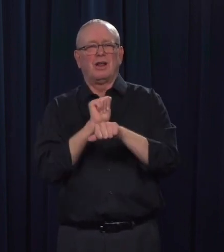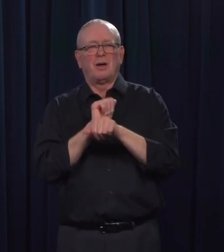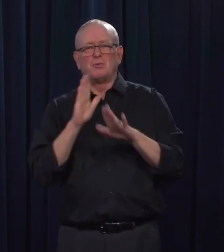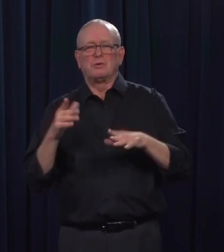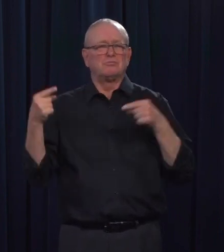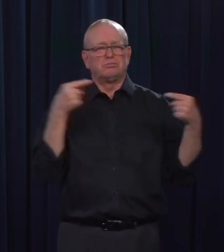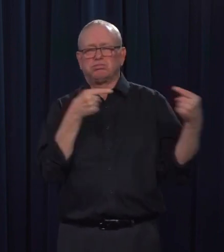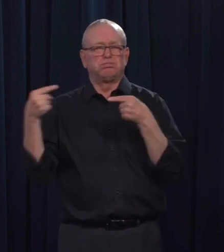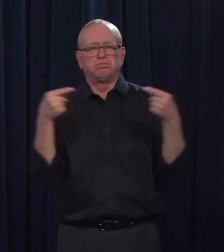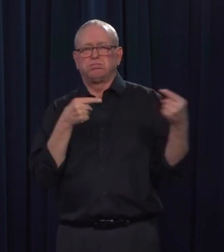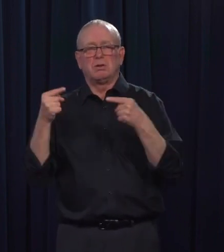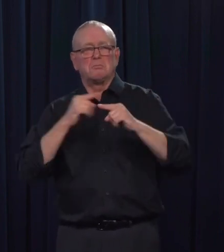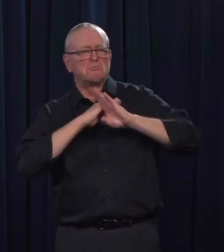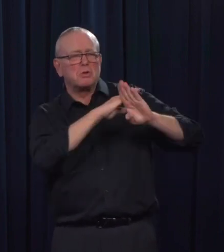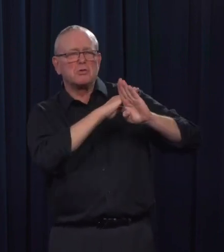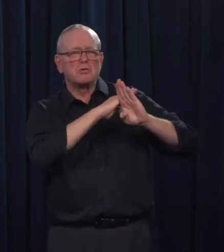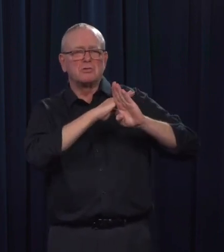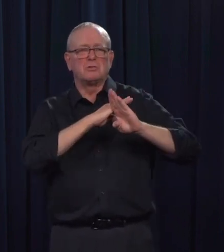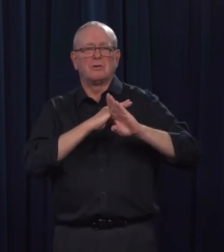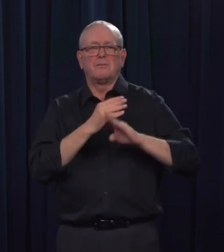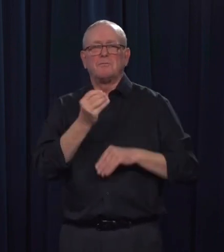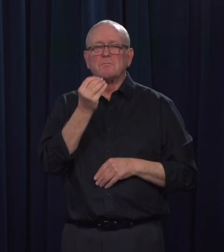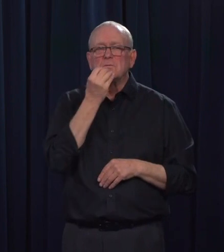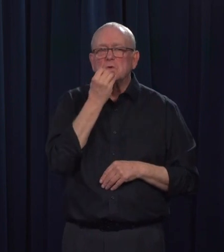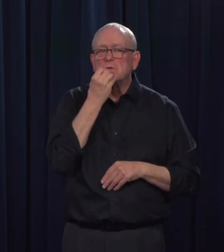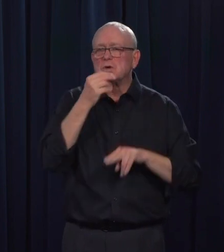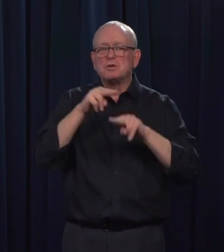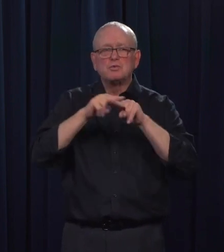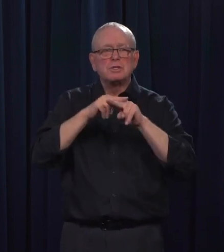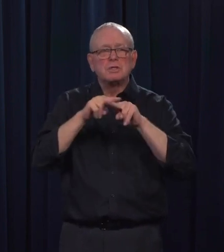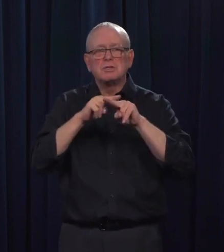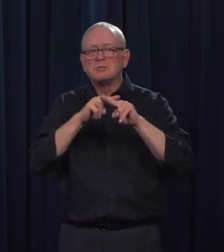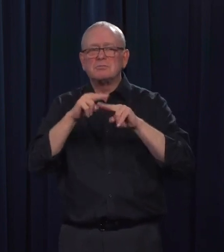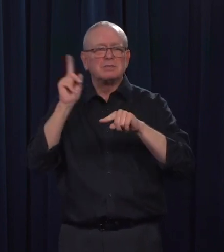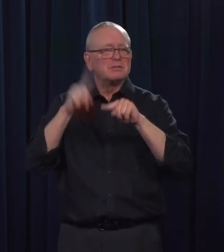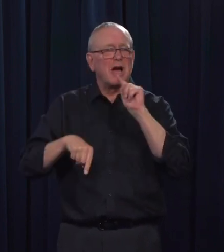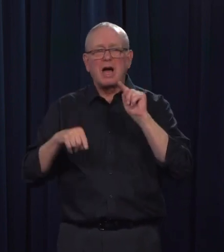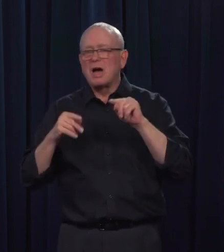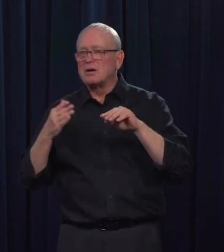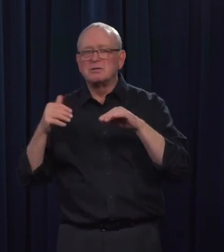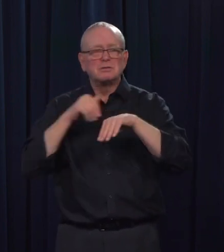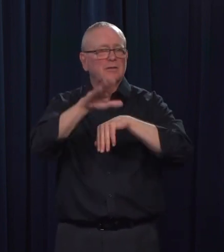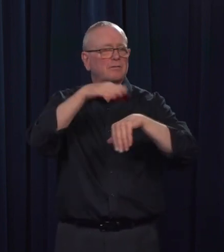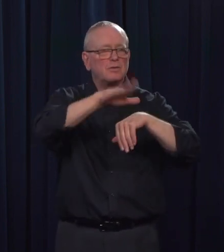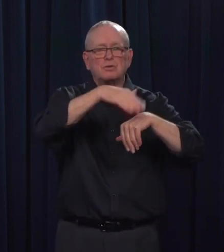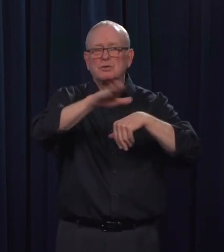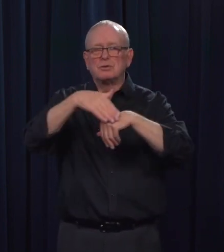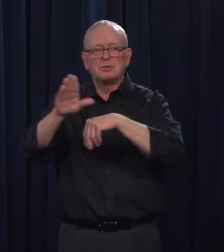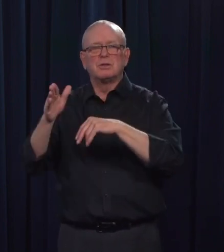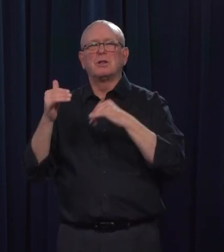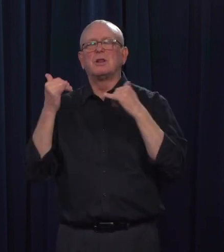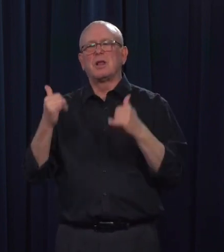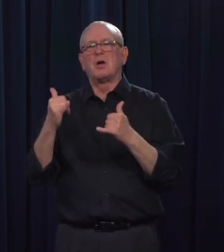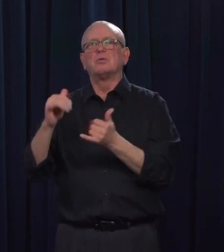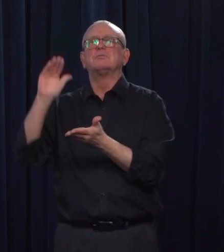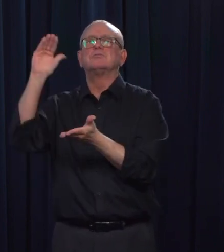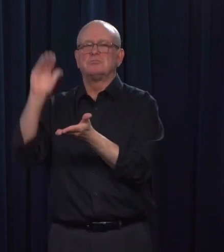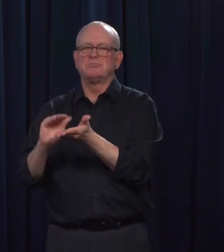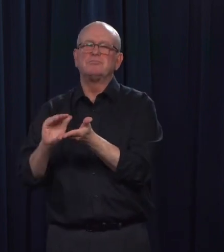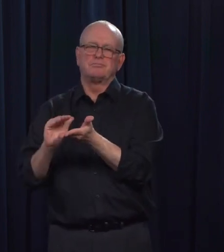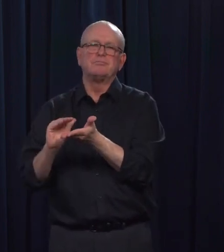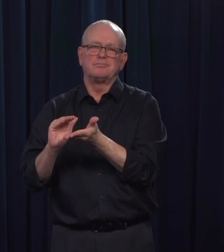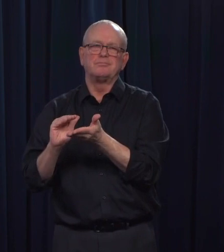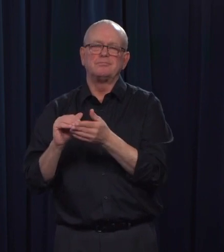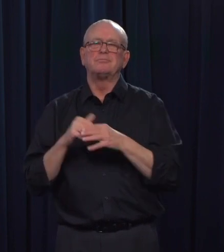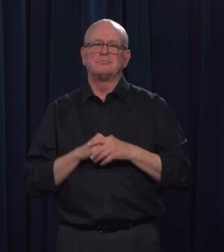CN has assured us that they have the capacity to address this sudden spike in demand and to alleviate pressures on long-haul truck